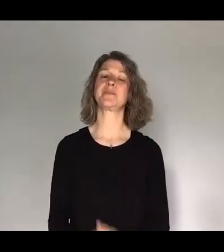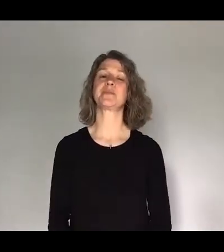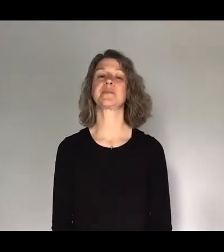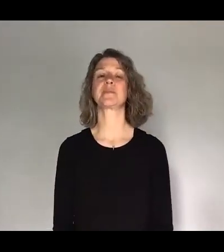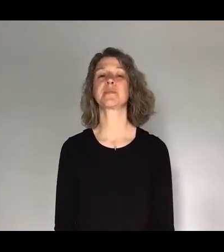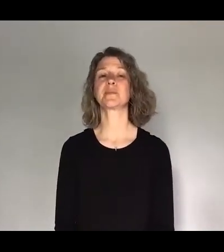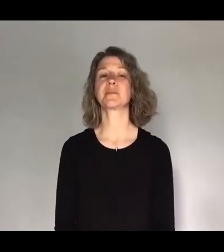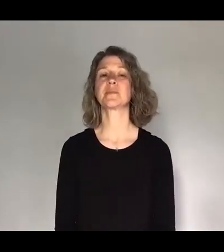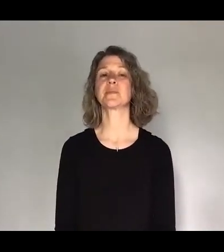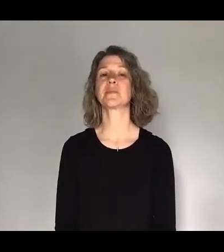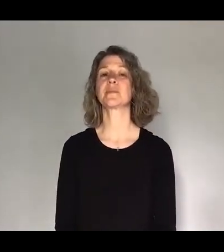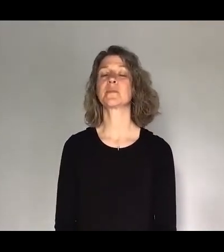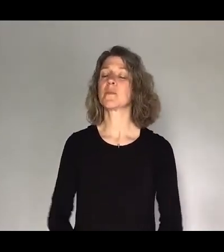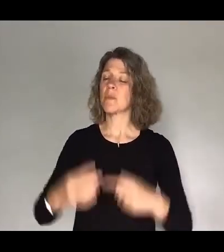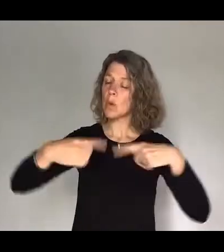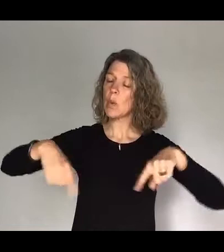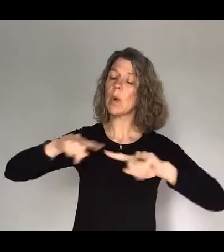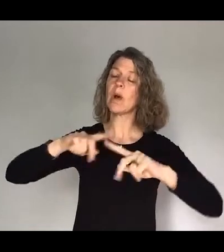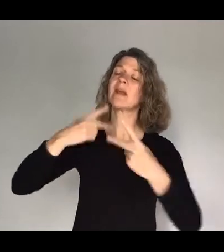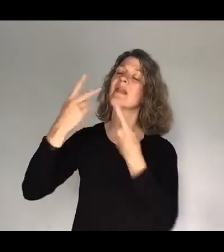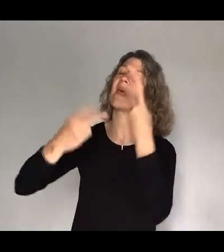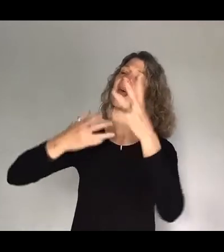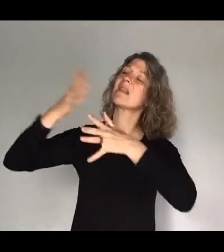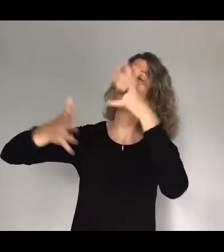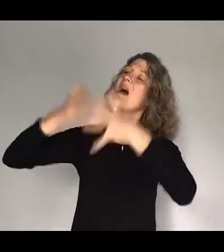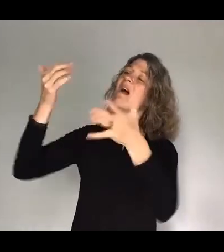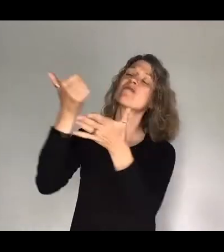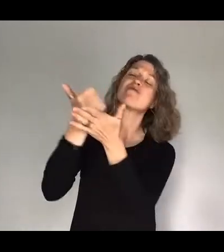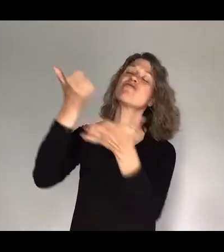For you pray I live